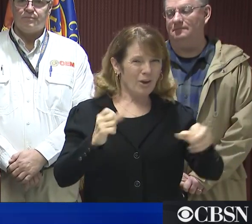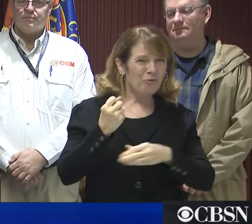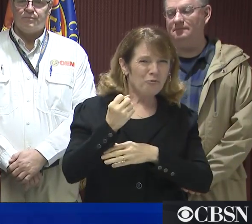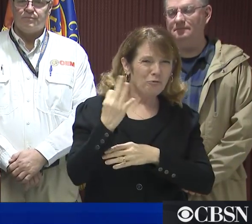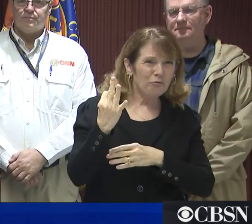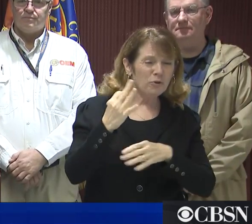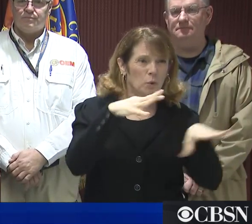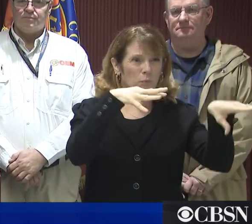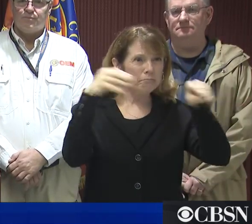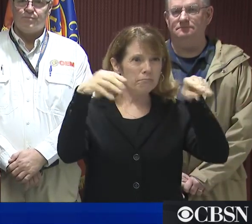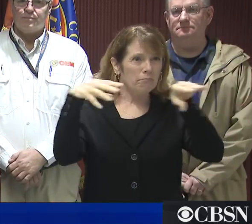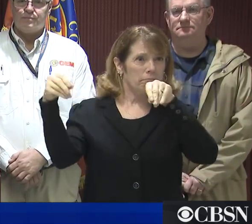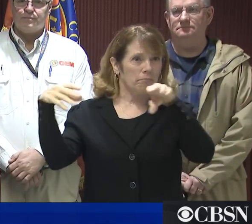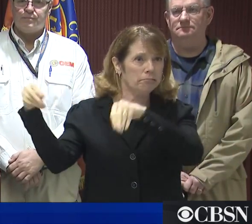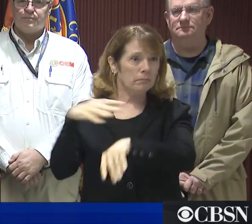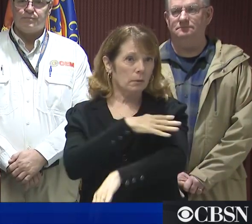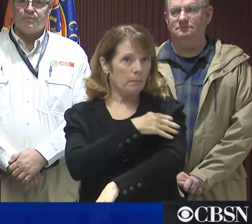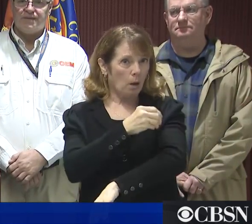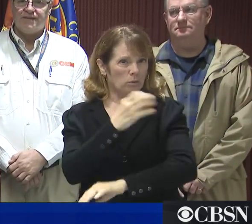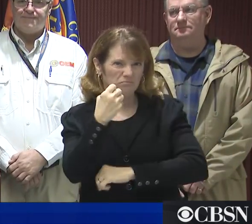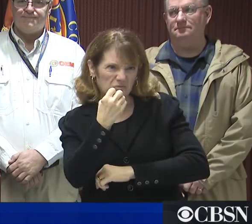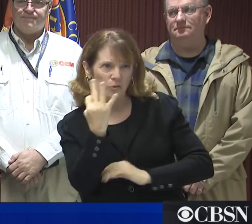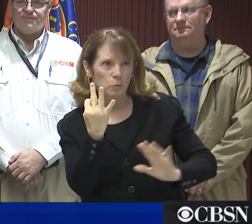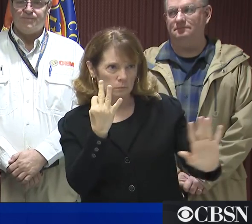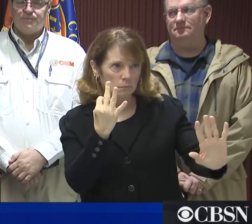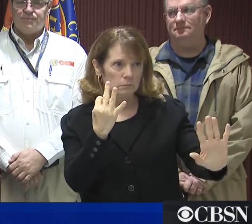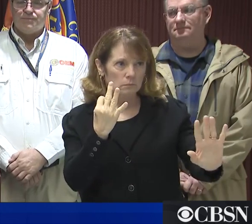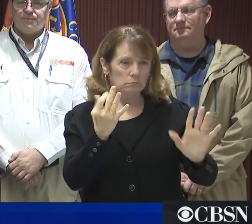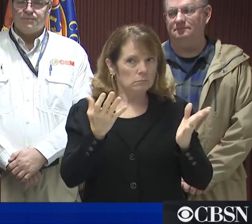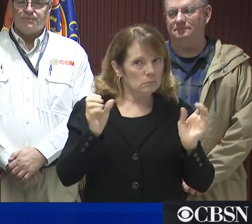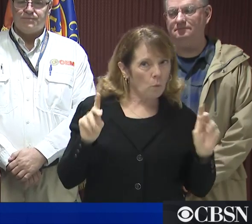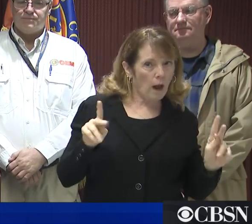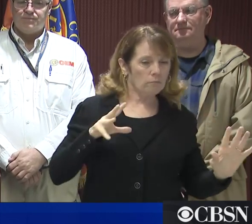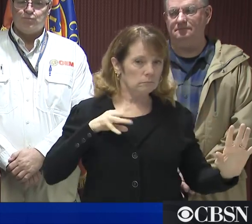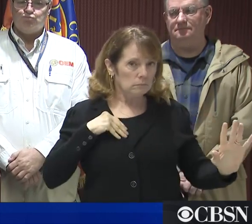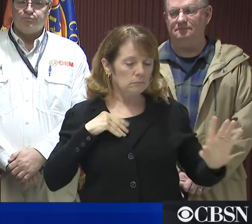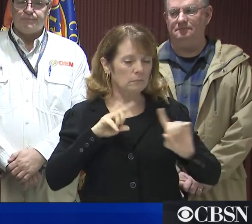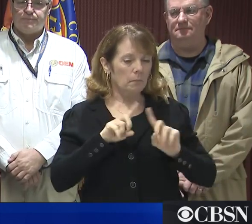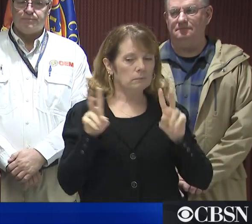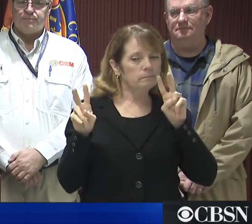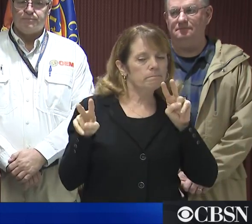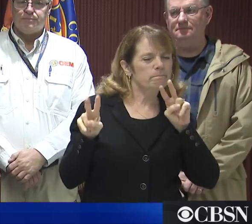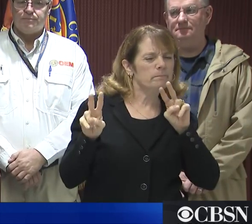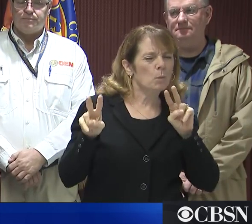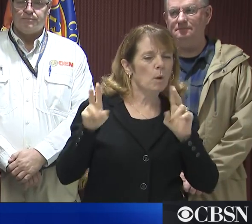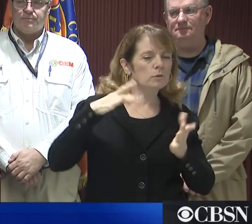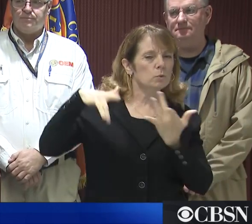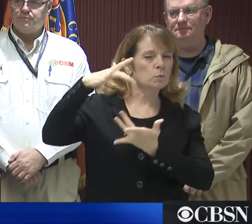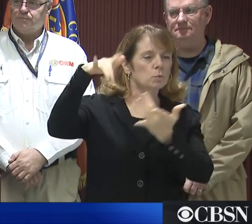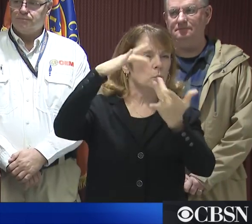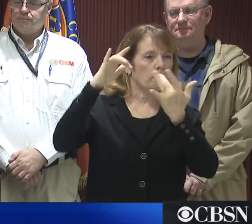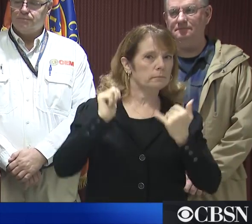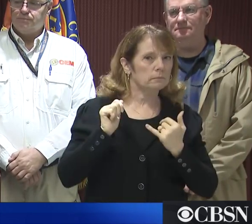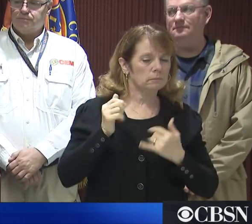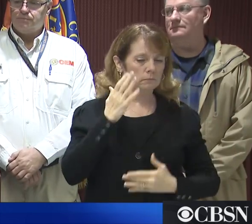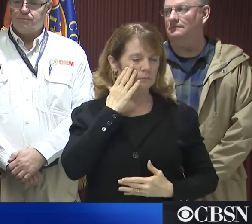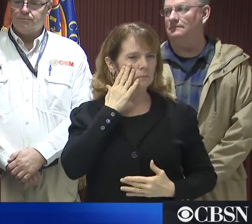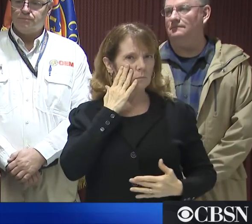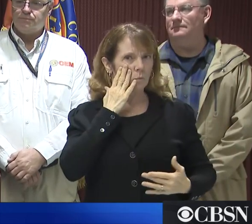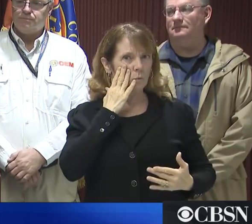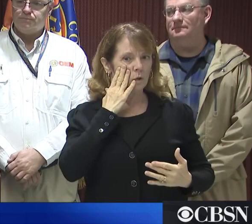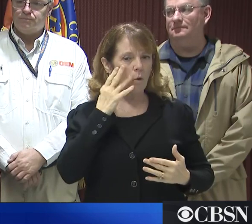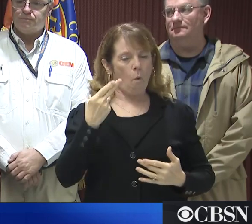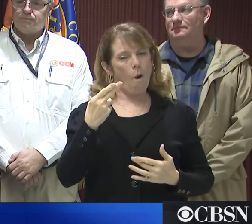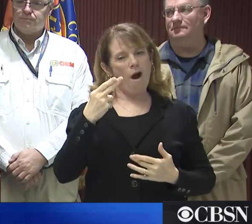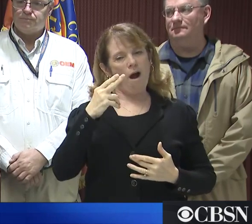power outages in Nassau County. So, that's going well, but we're monitoring the storm very closely. We know that we're having our high